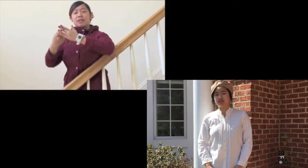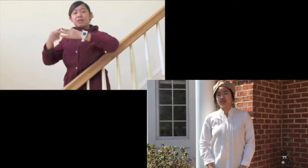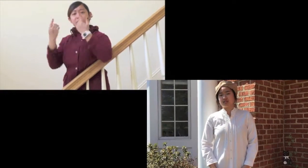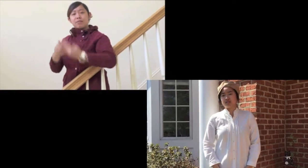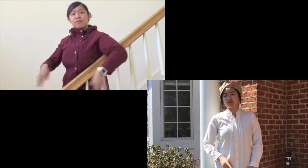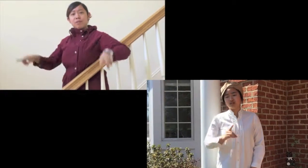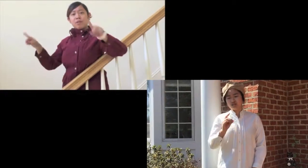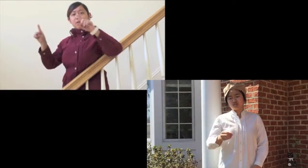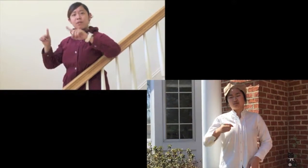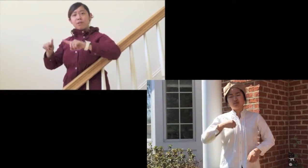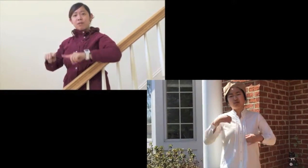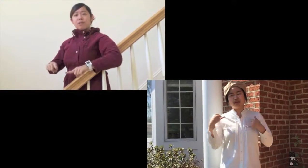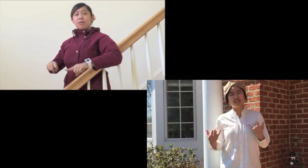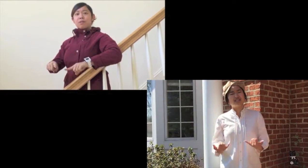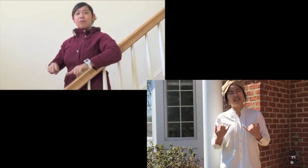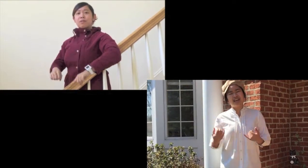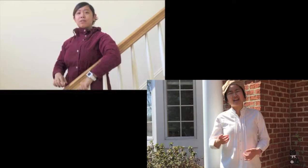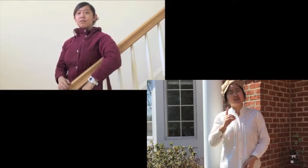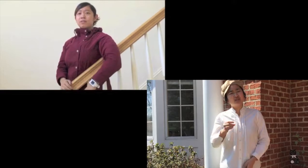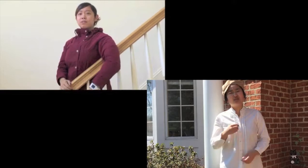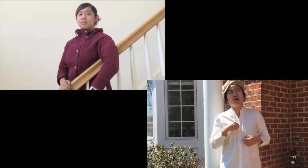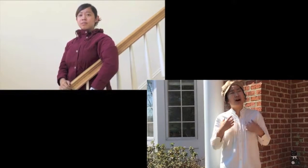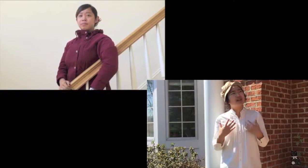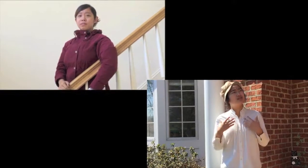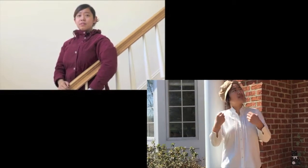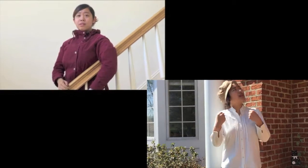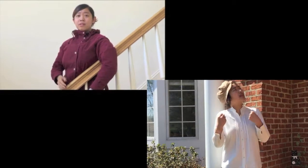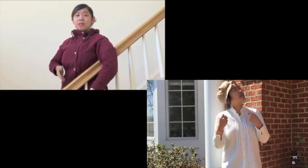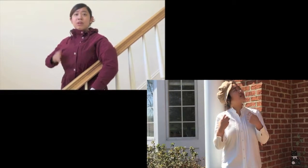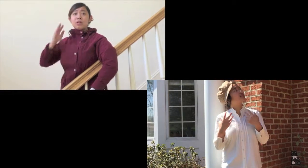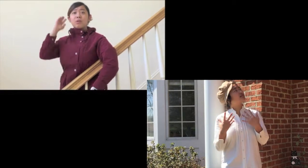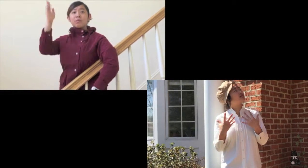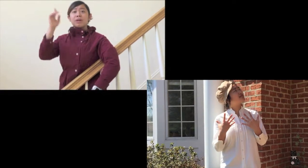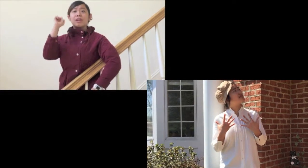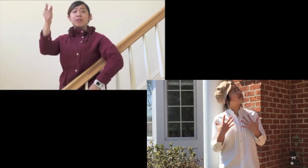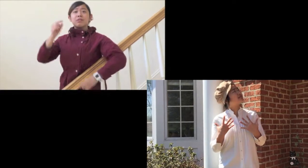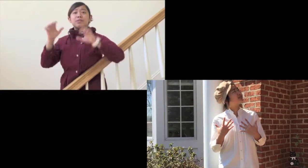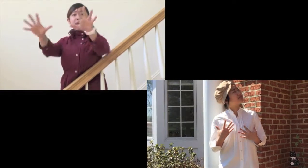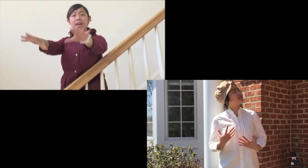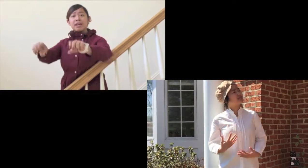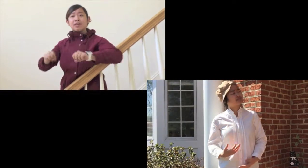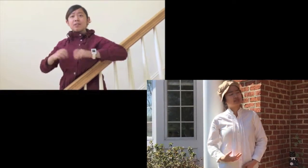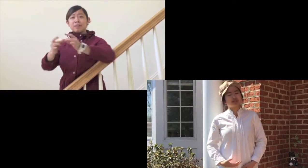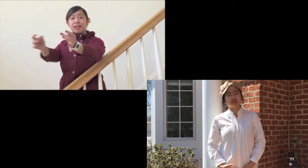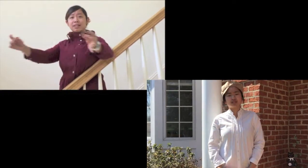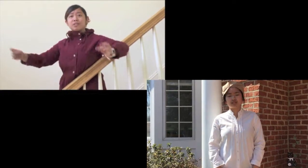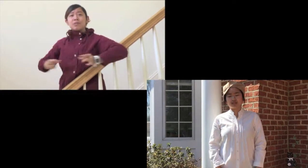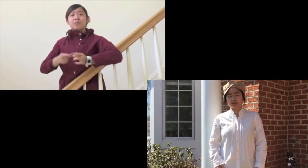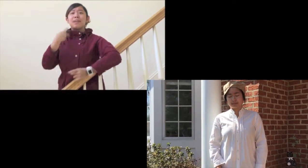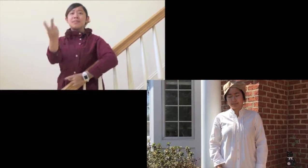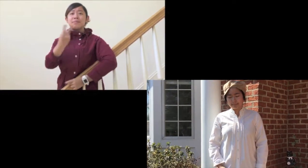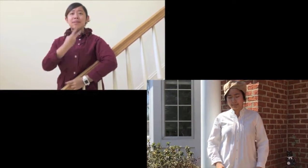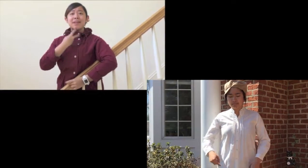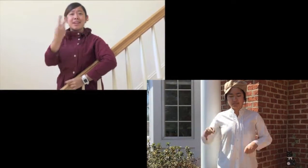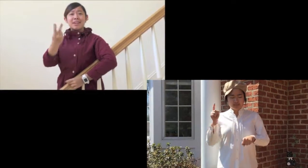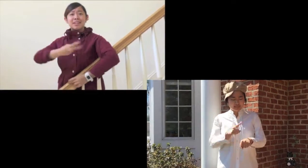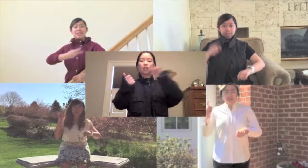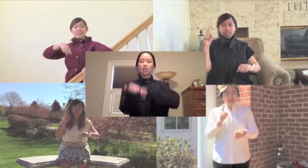Do I stay and do I dare? Will you ever face with me? The